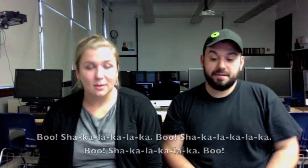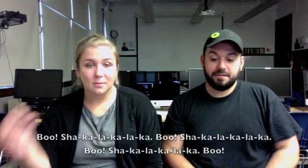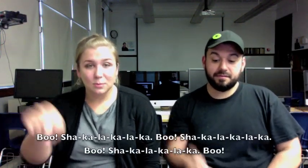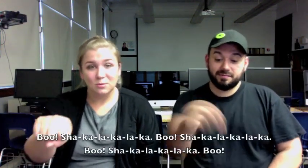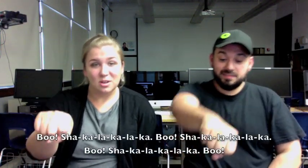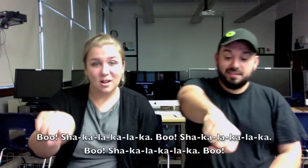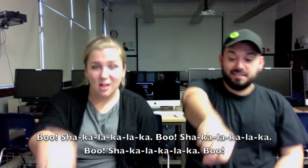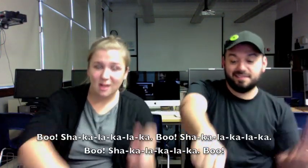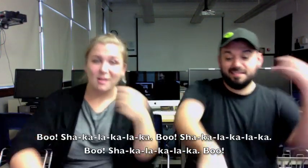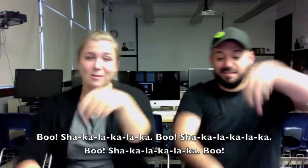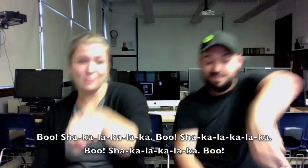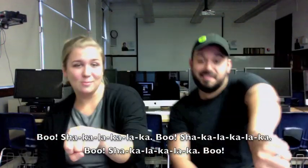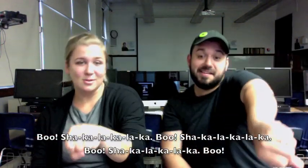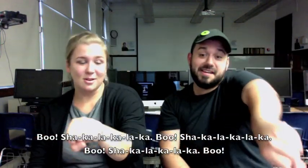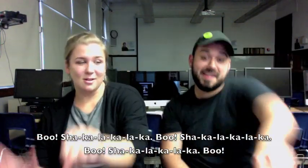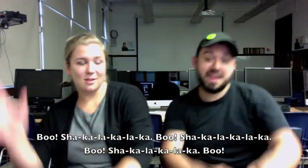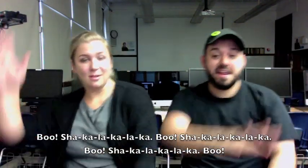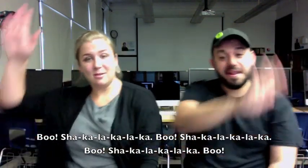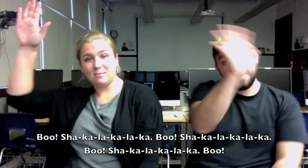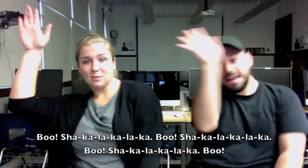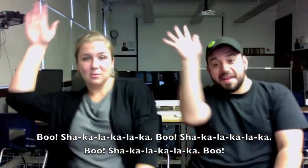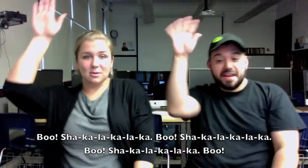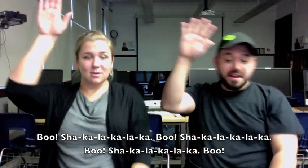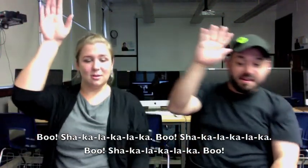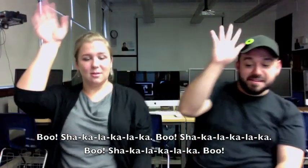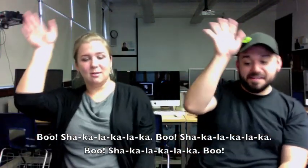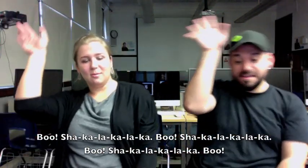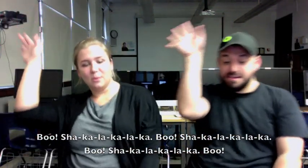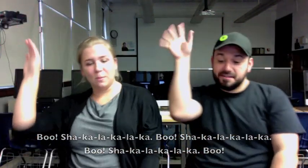Boo-shack-a-lack-a-boo, shack-a-lack-a-lack-a-boo